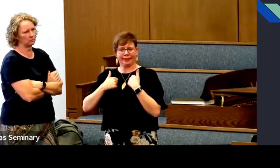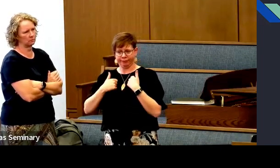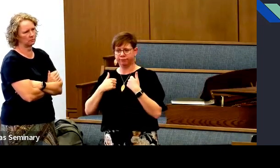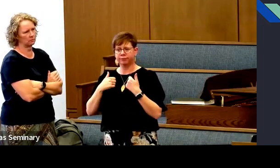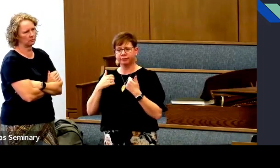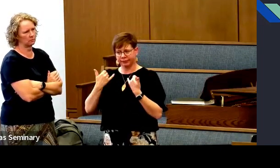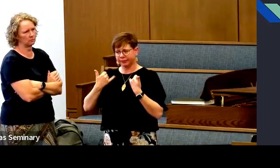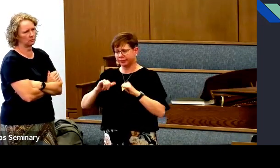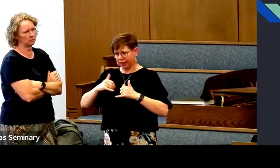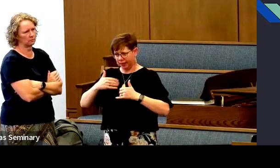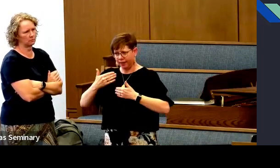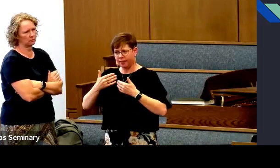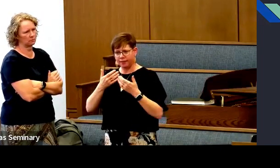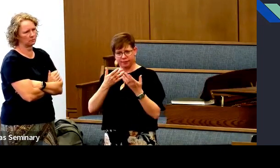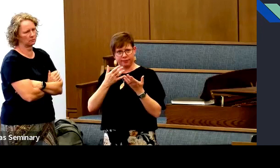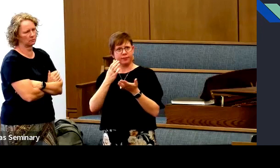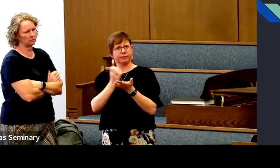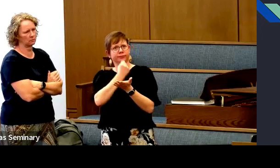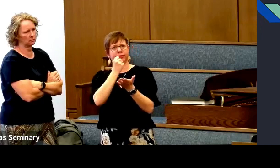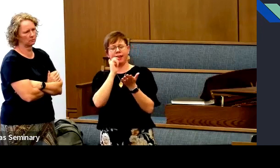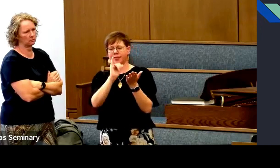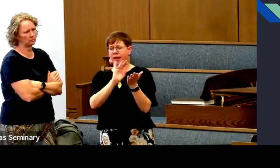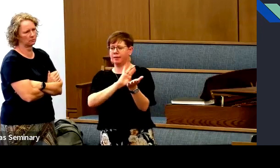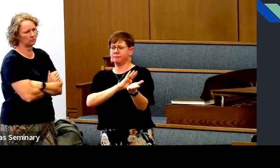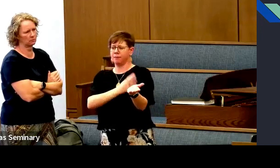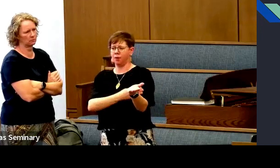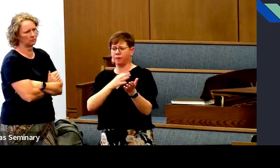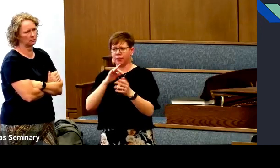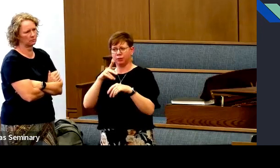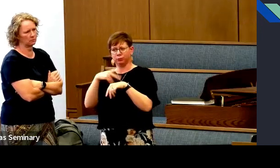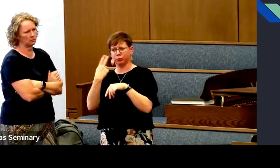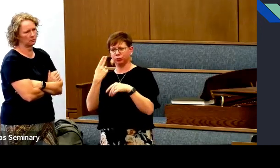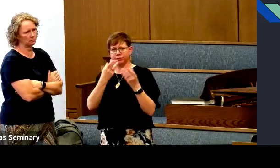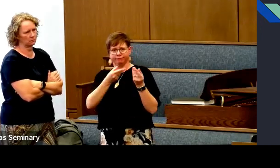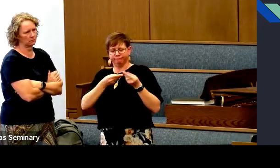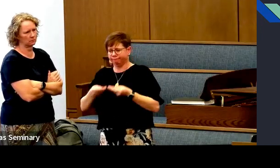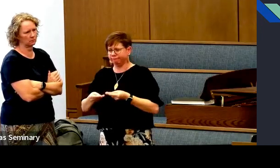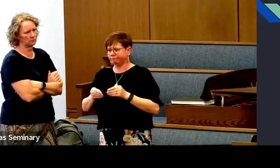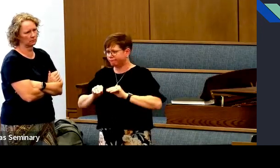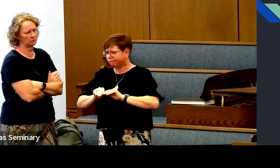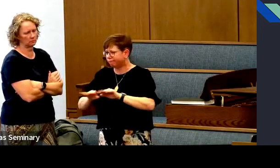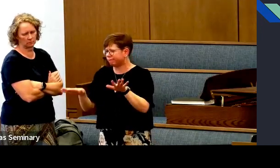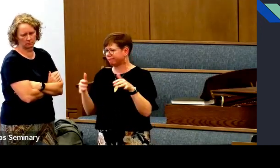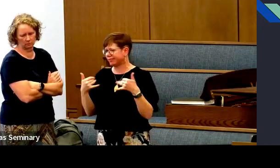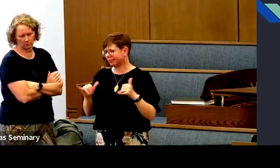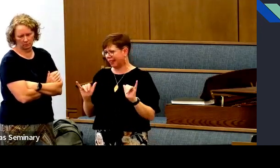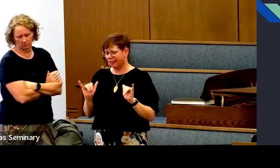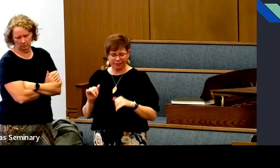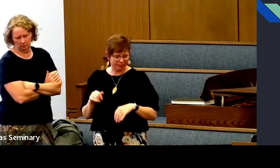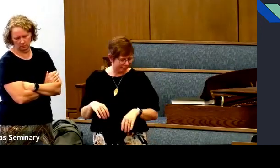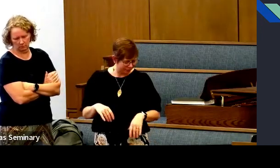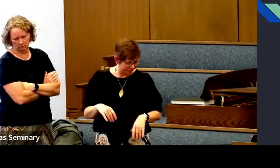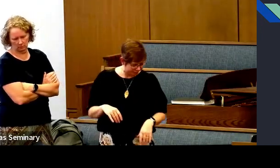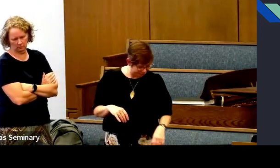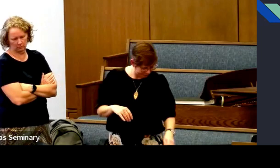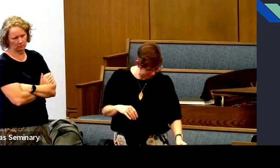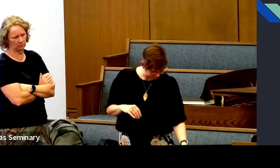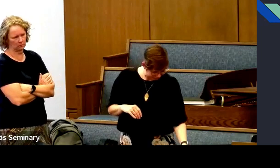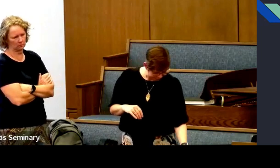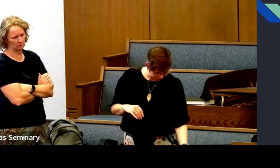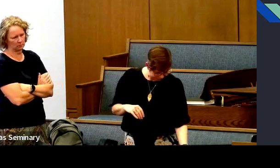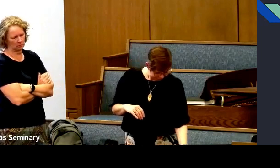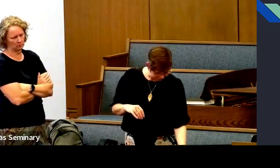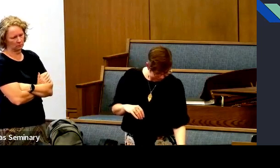whoever, whatever your family looks like. Those